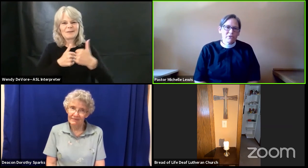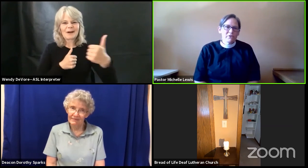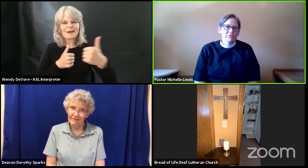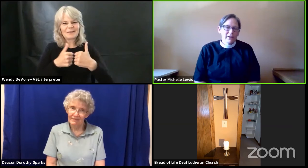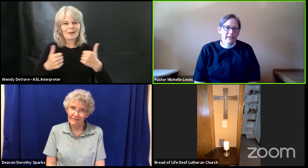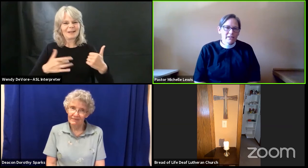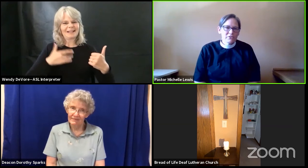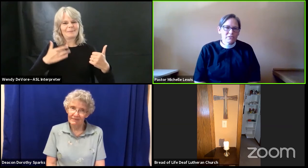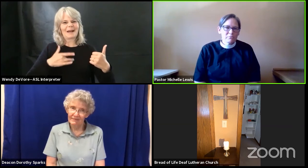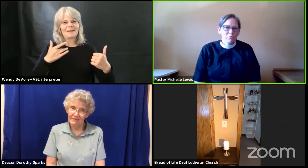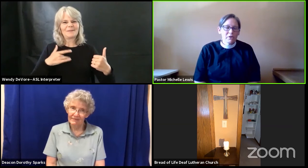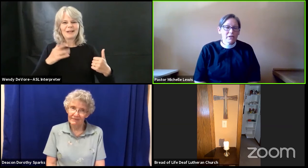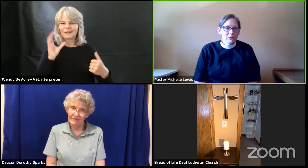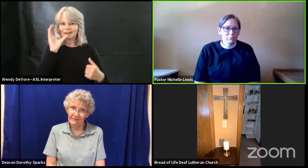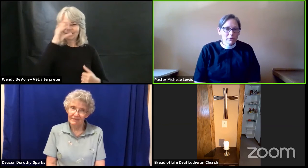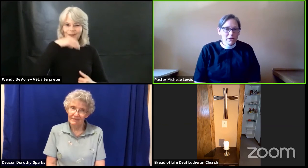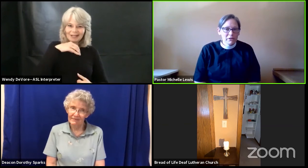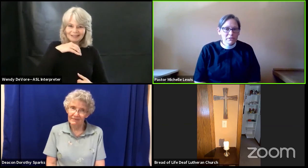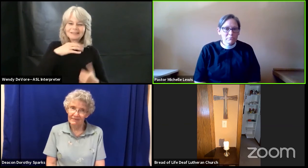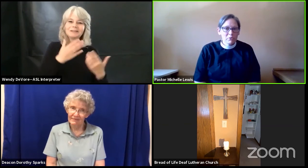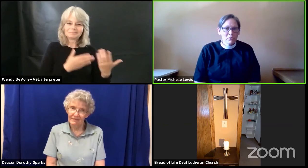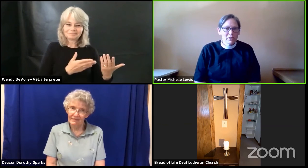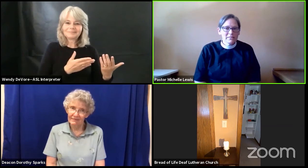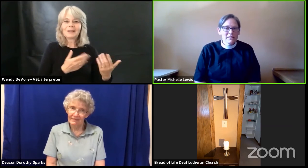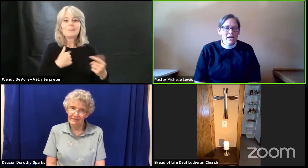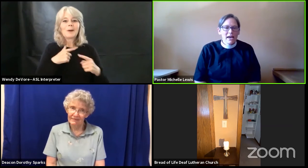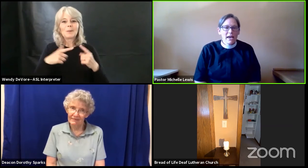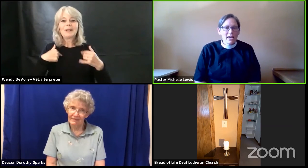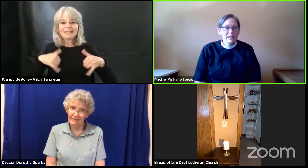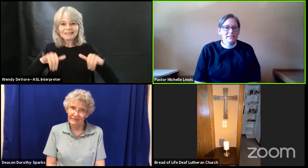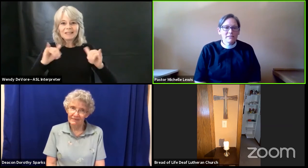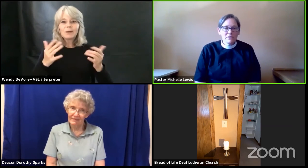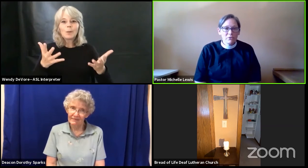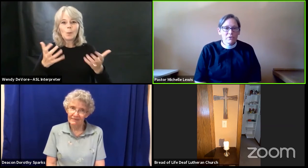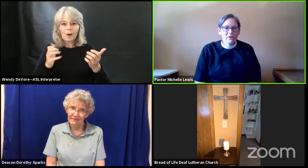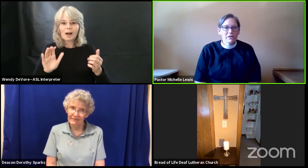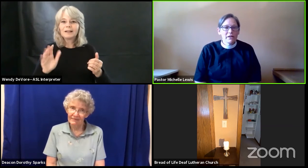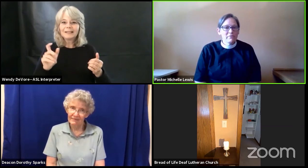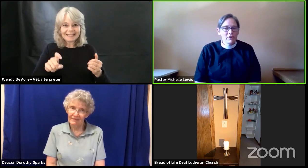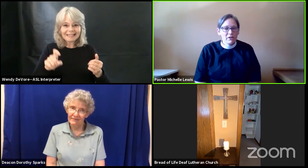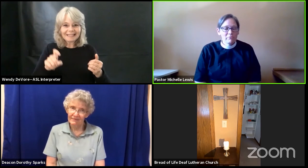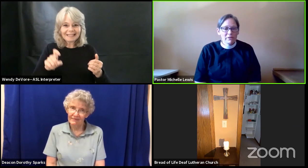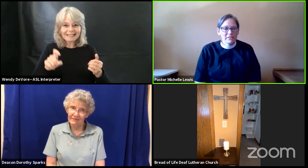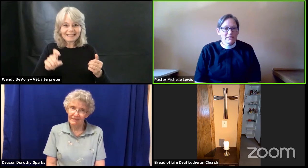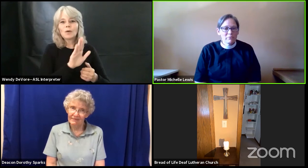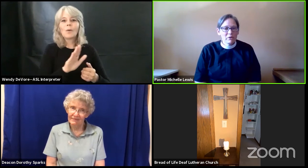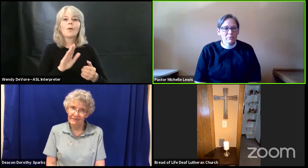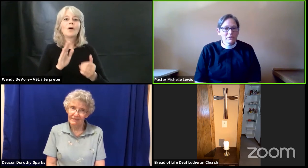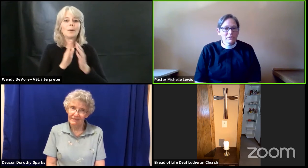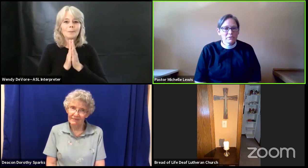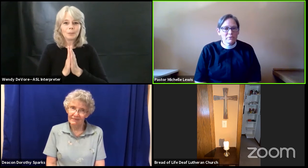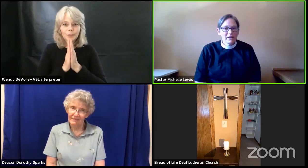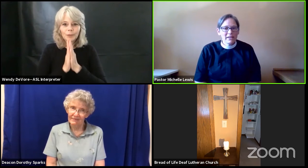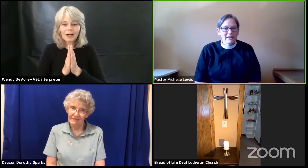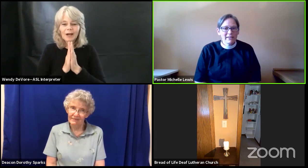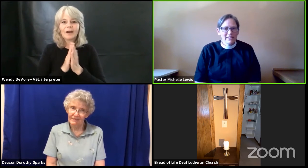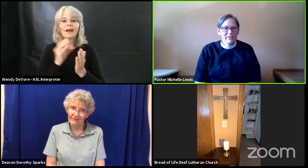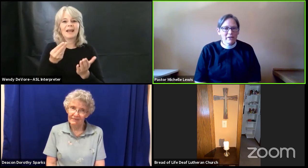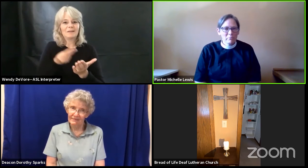your your support your prayer support and your involvement in what we're doing here at